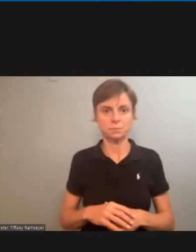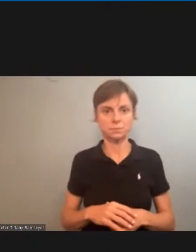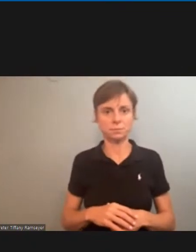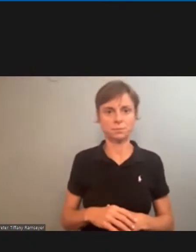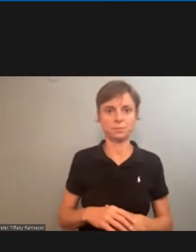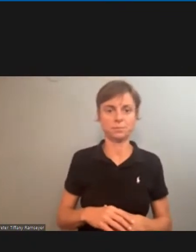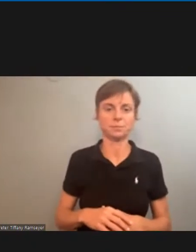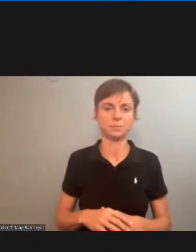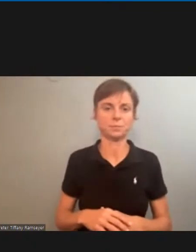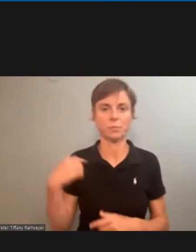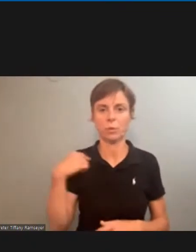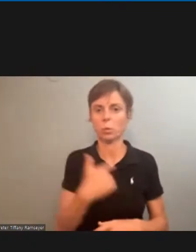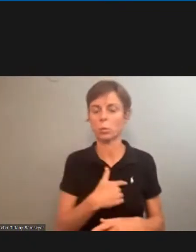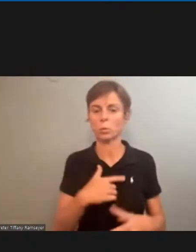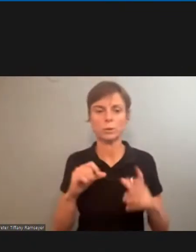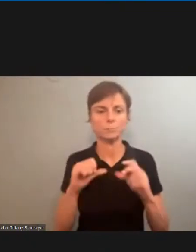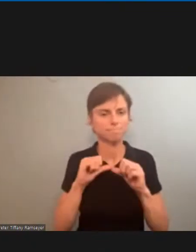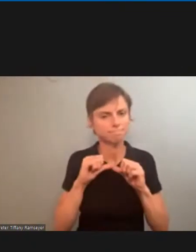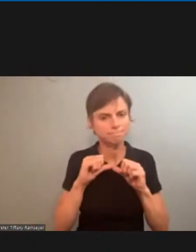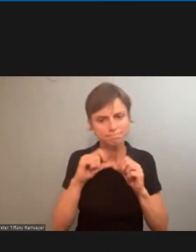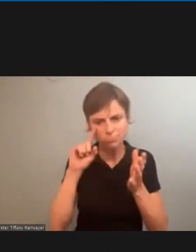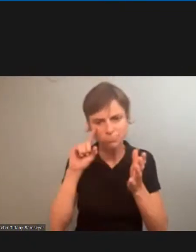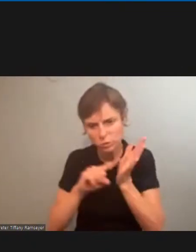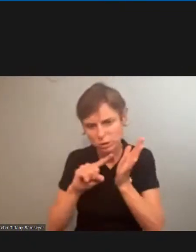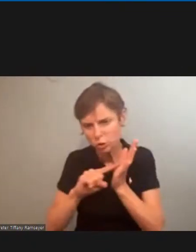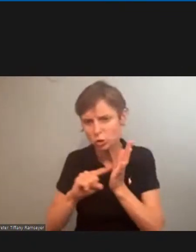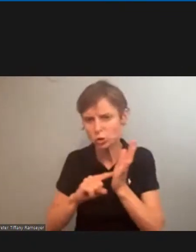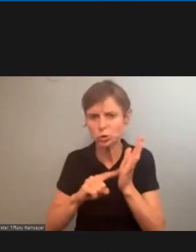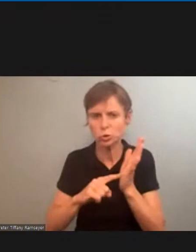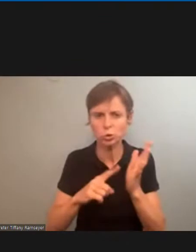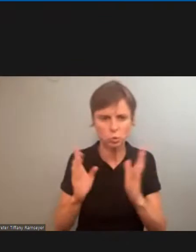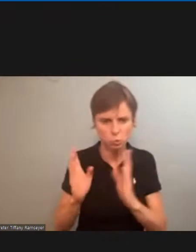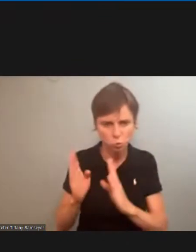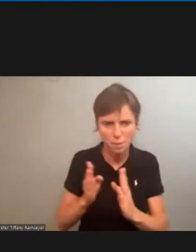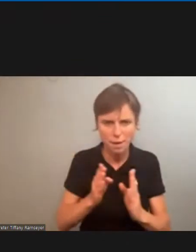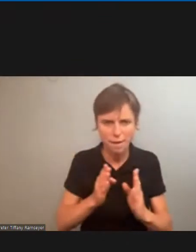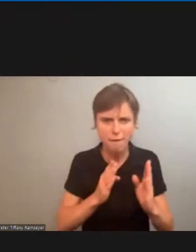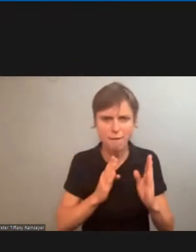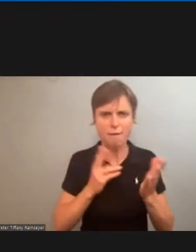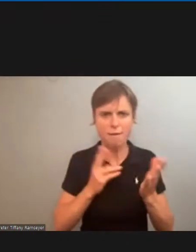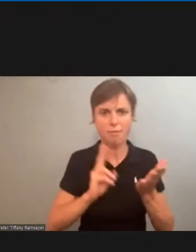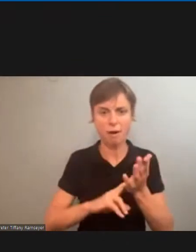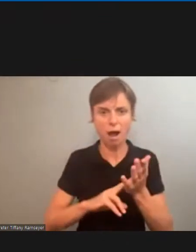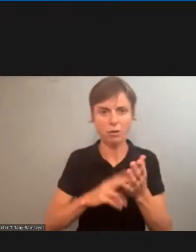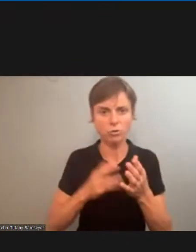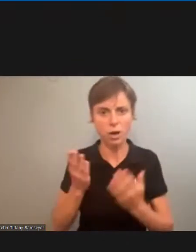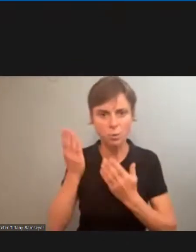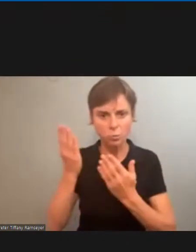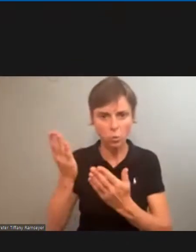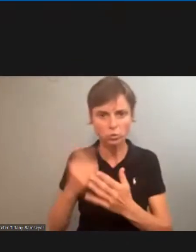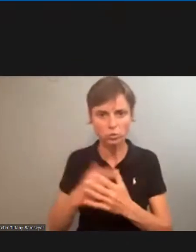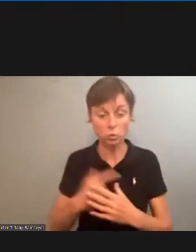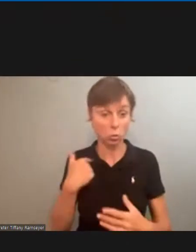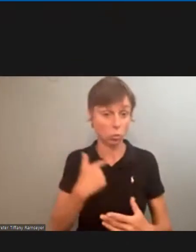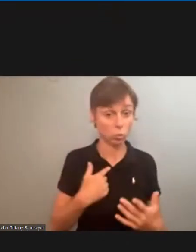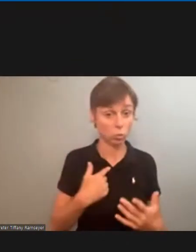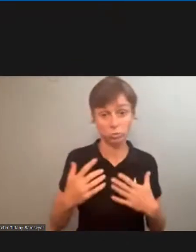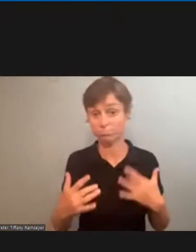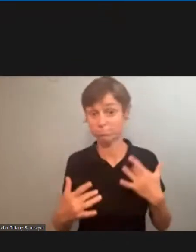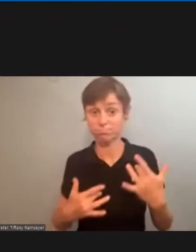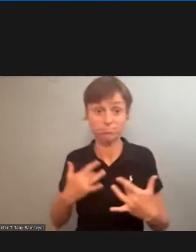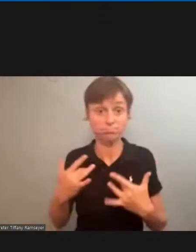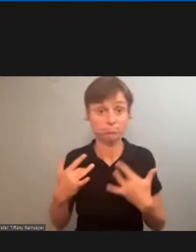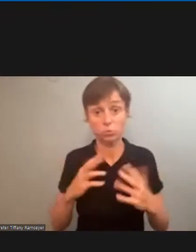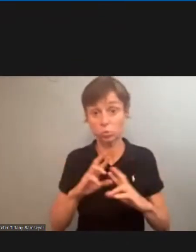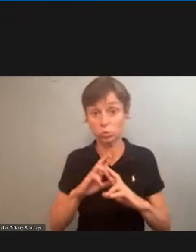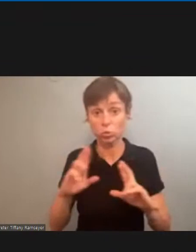researching and preparing our contract proposals. We're fired up. We're ready to